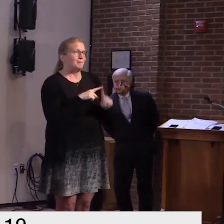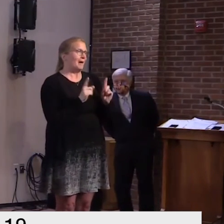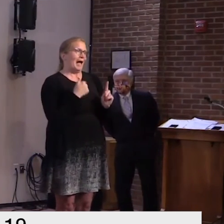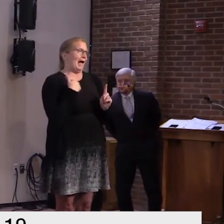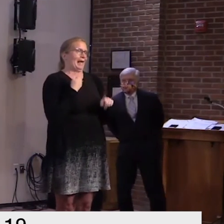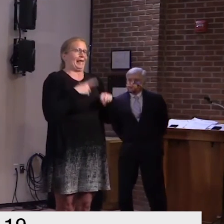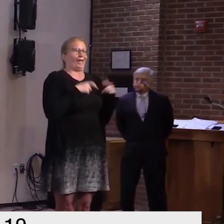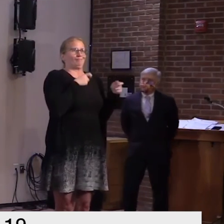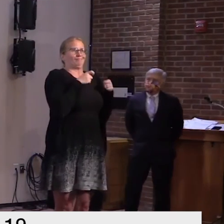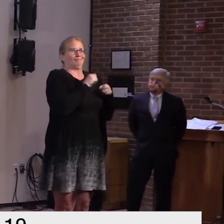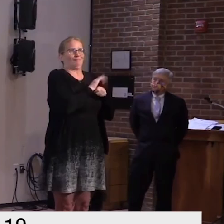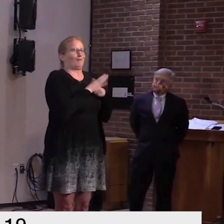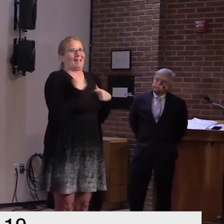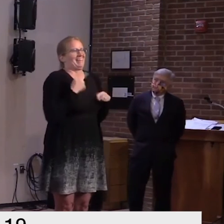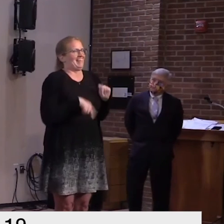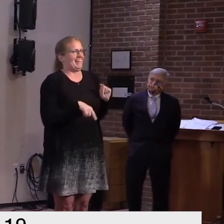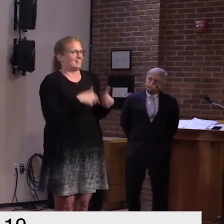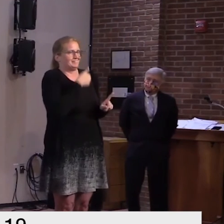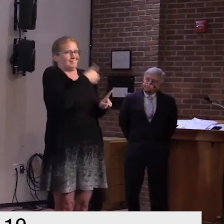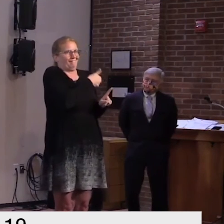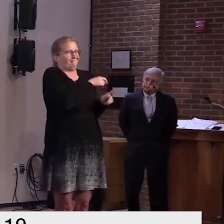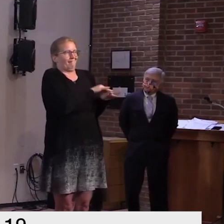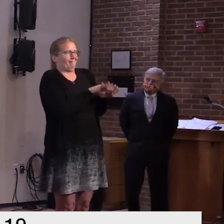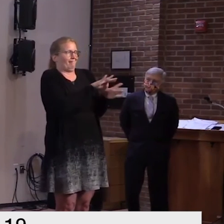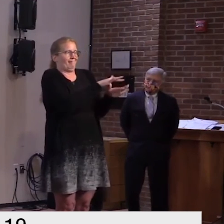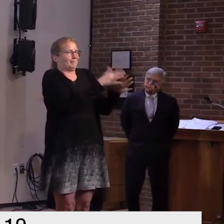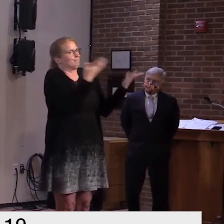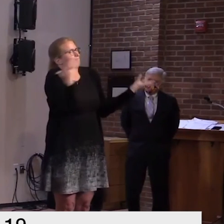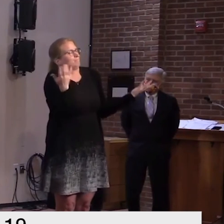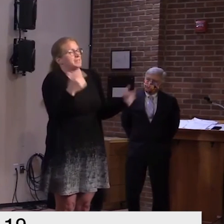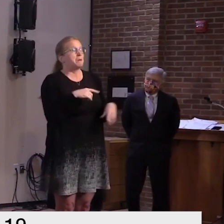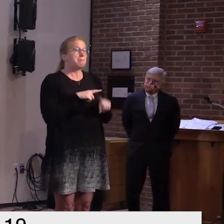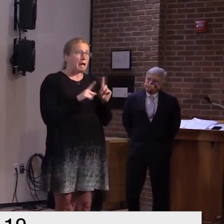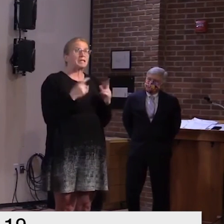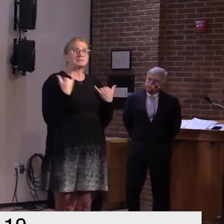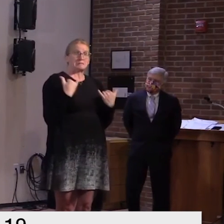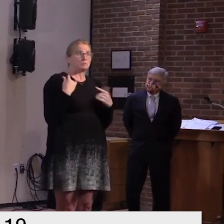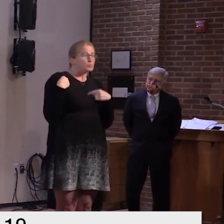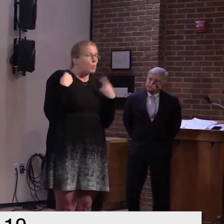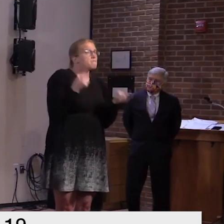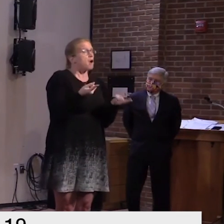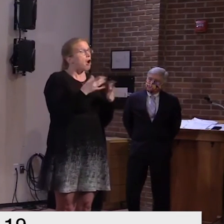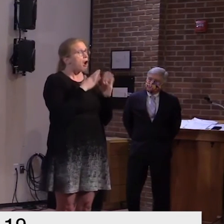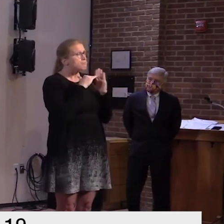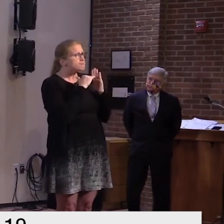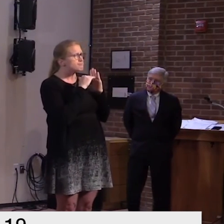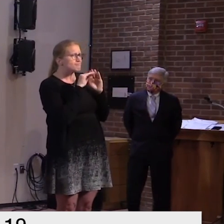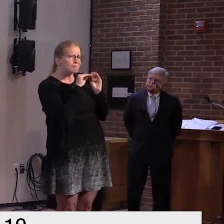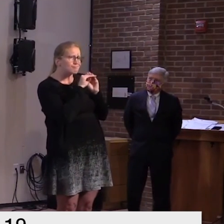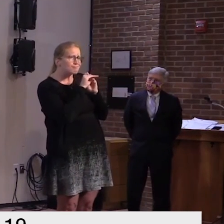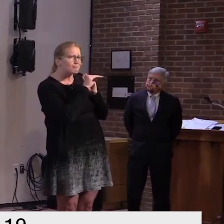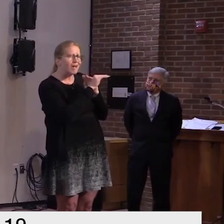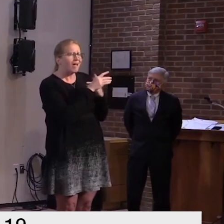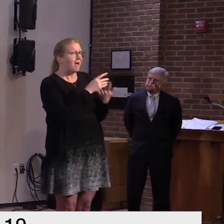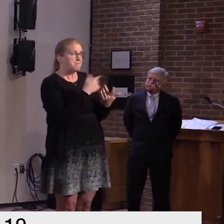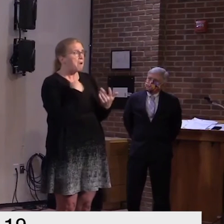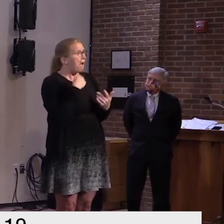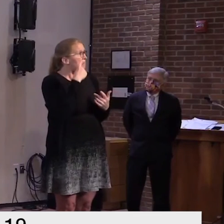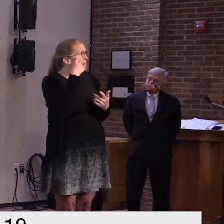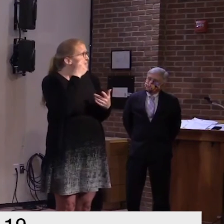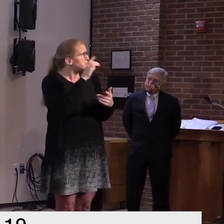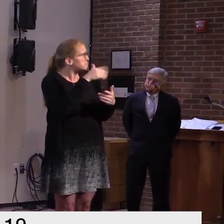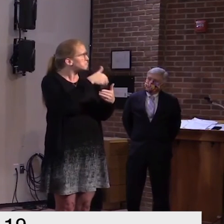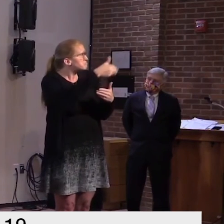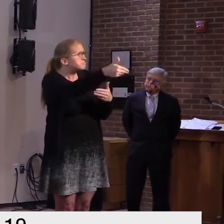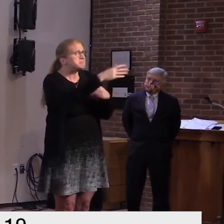can but if everything keeps moving in the direction we're seeing today i have no reason to believe that the emergency wouldn't be over uh by then